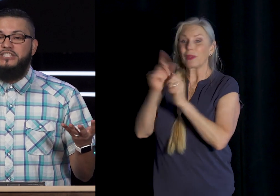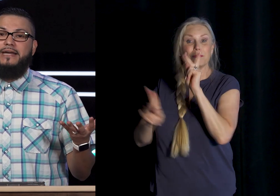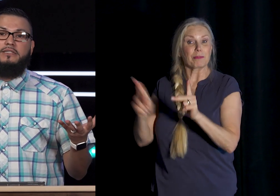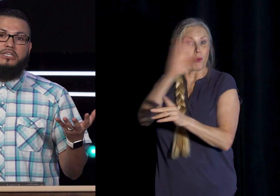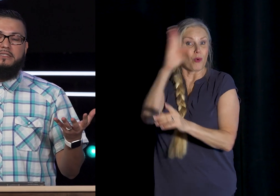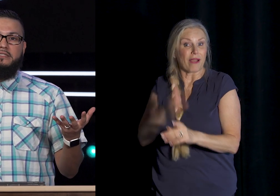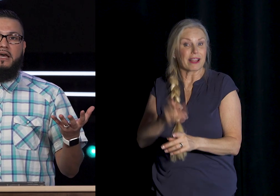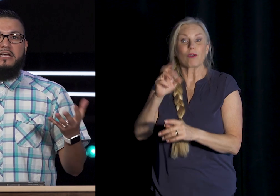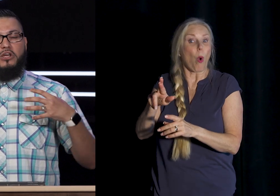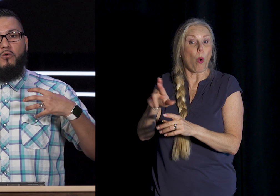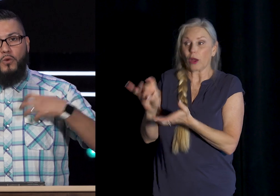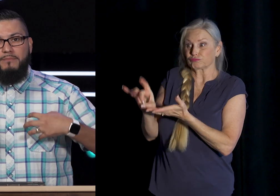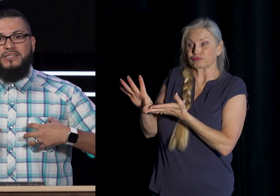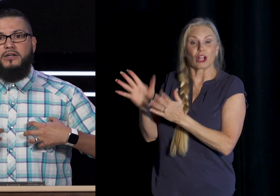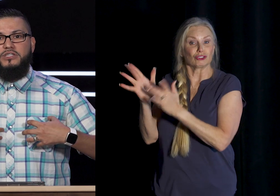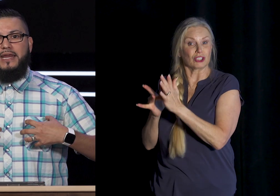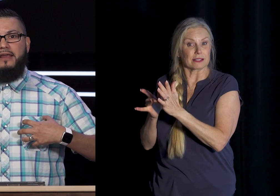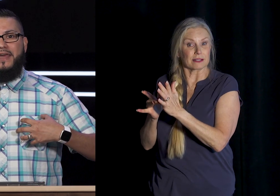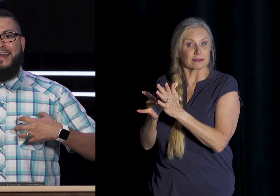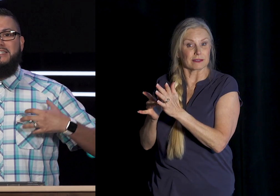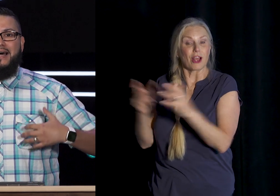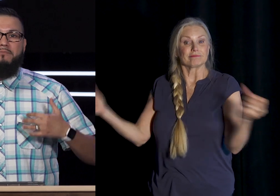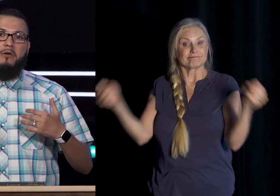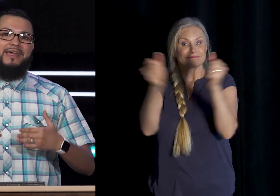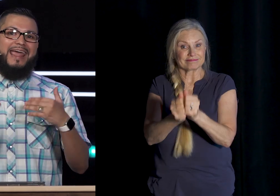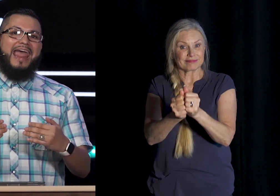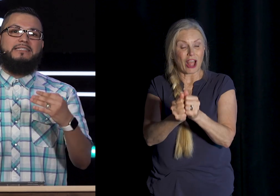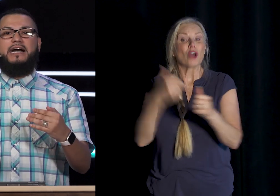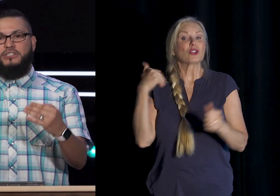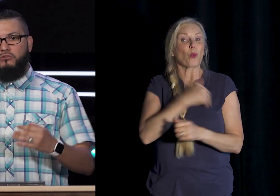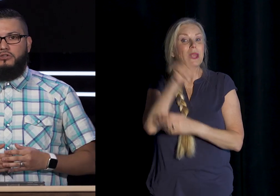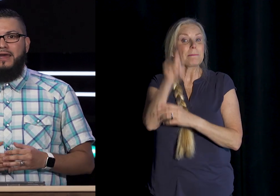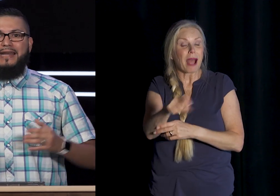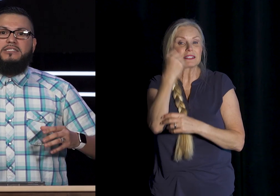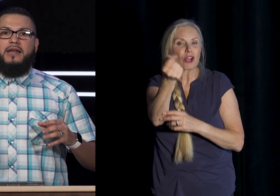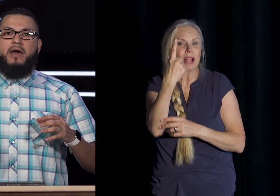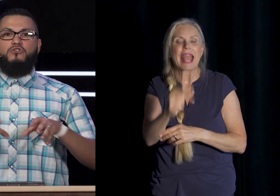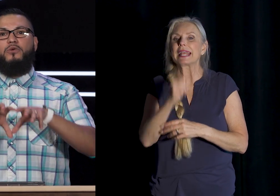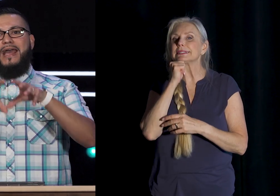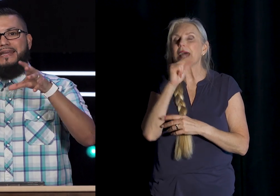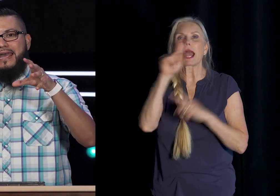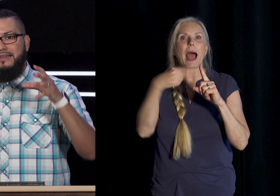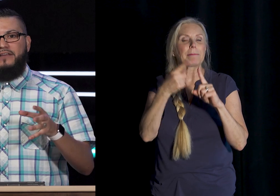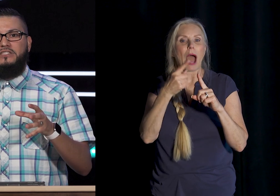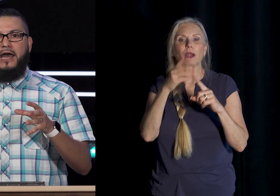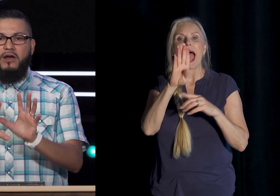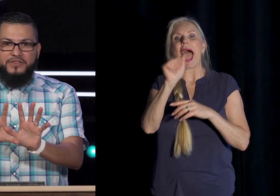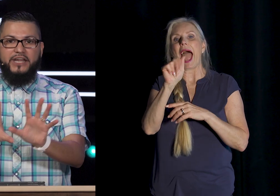Rejected Jesus So we must understand That it's not about Being anti-social It's not about Creating a lifestyle That